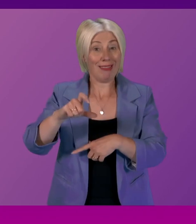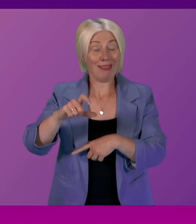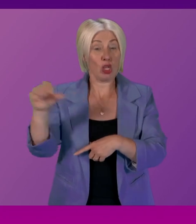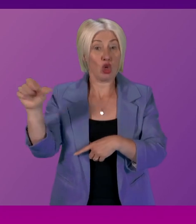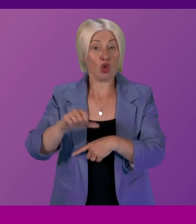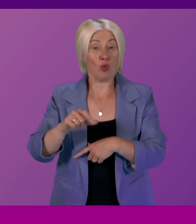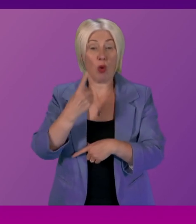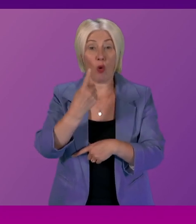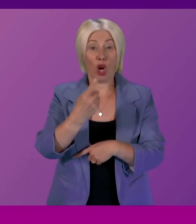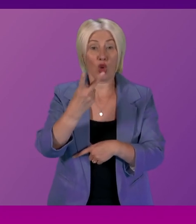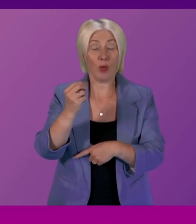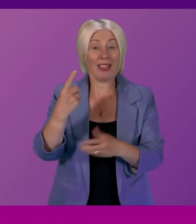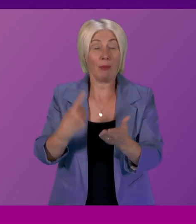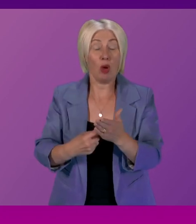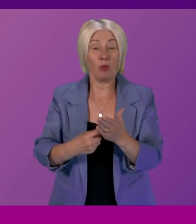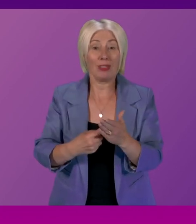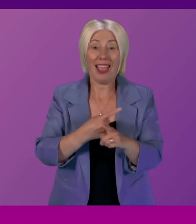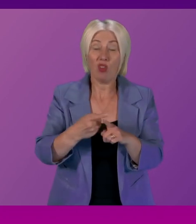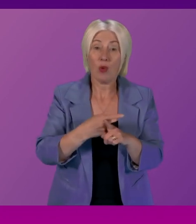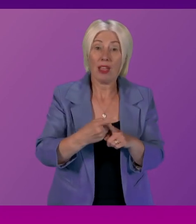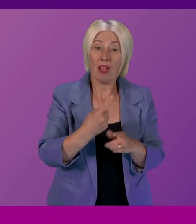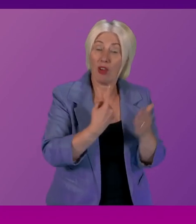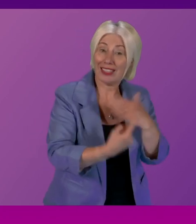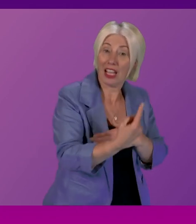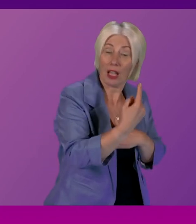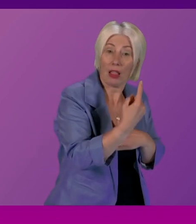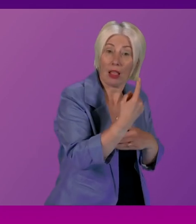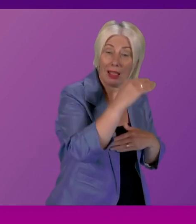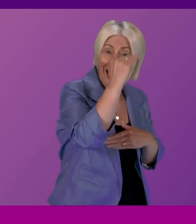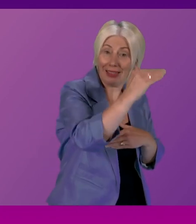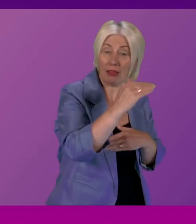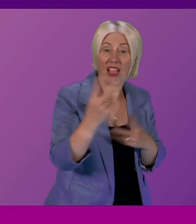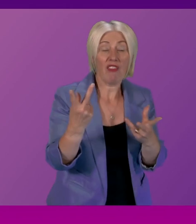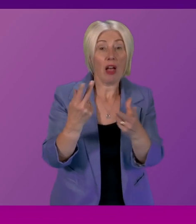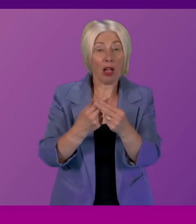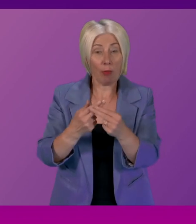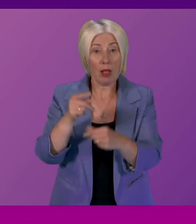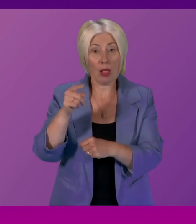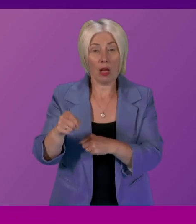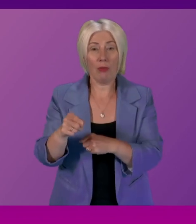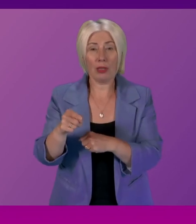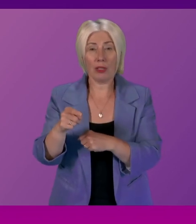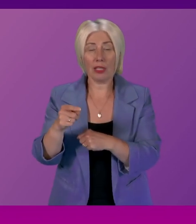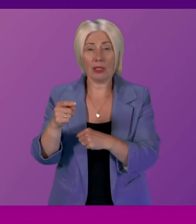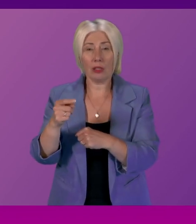£120 per week for a single adult and £200 for a couple for 2023-2024